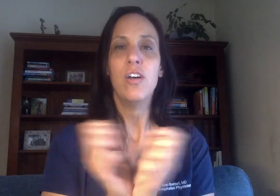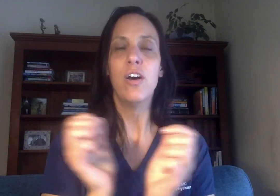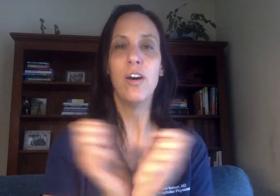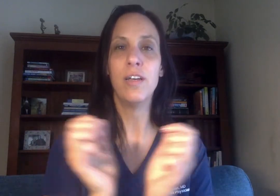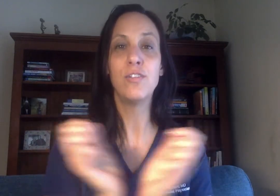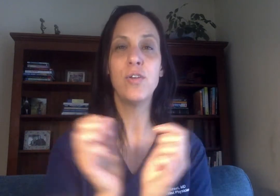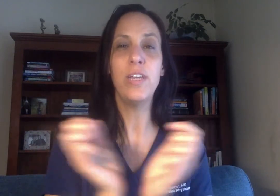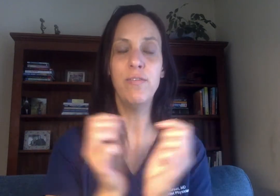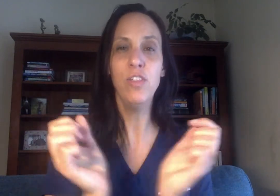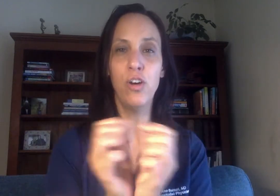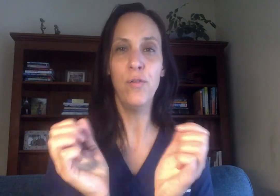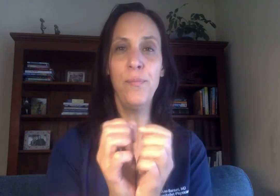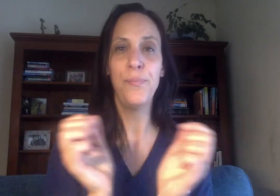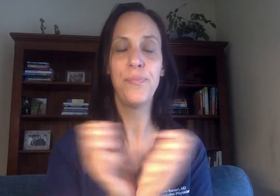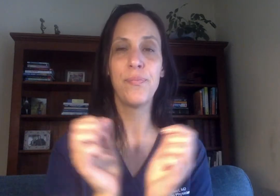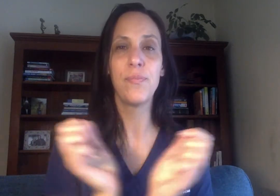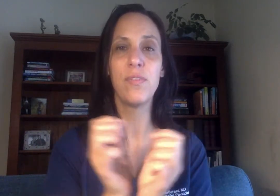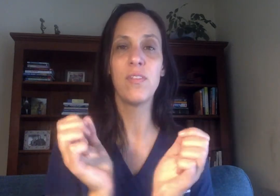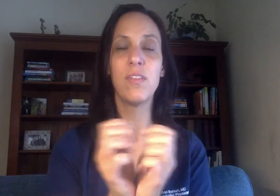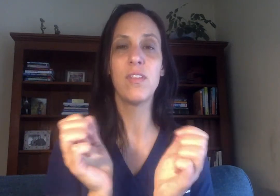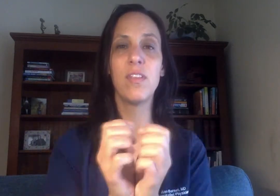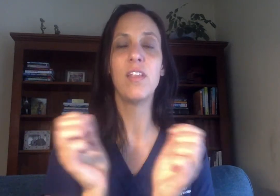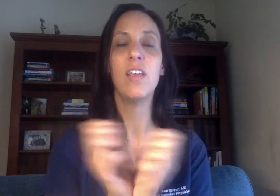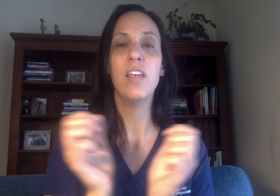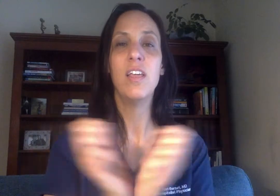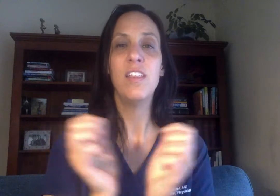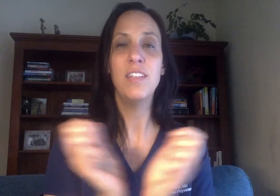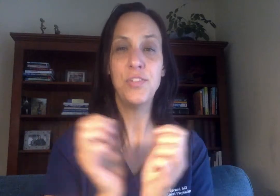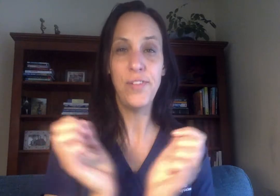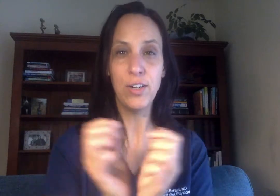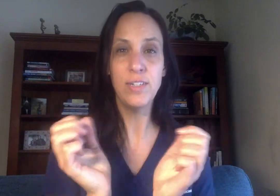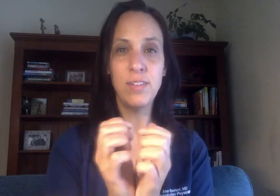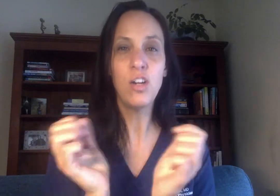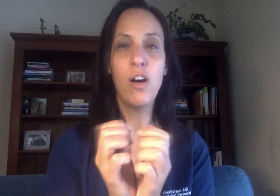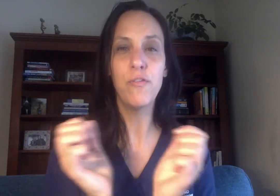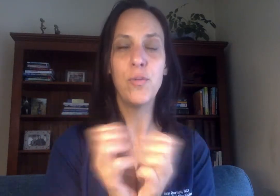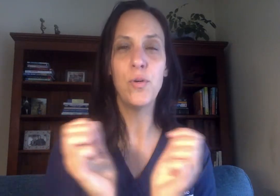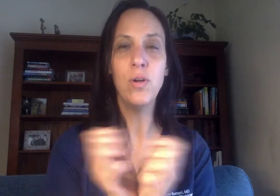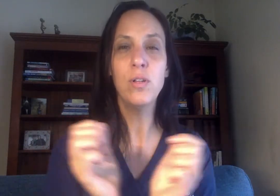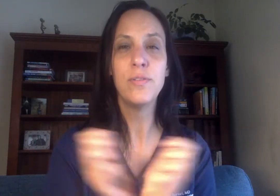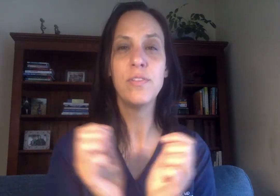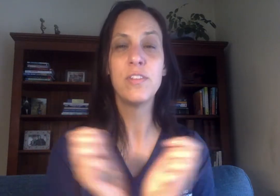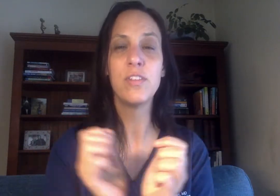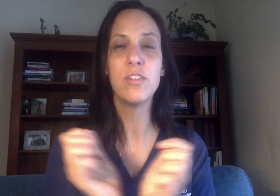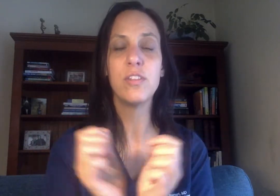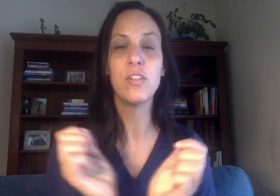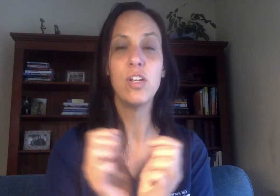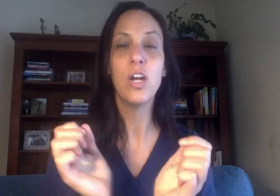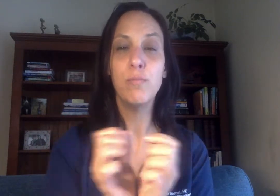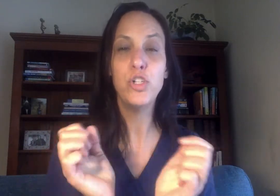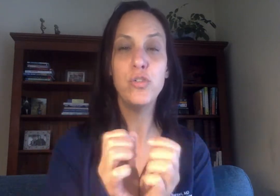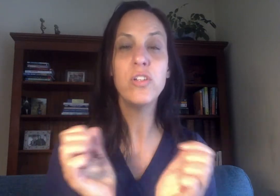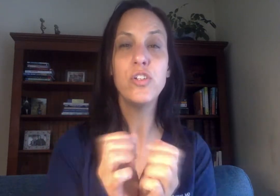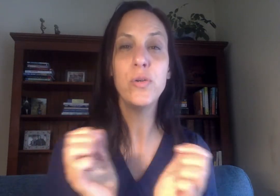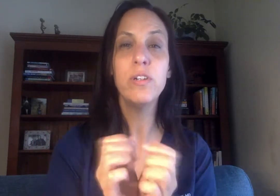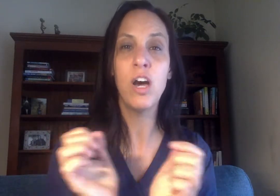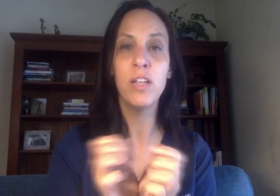So even though this fear is uncomfortable, I'm choosing to acknowledge